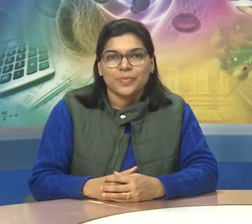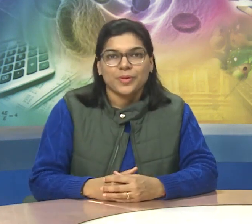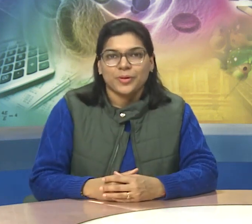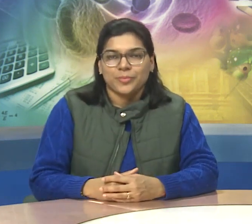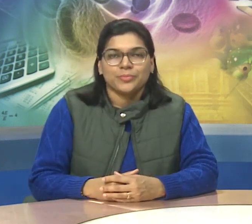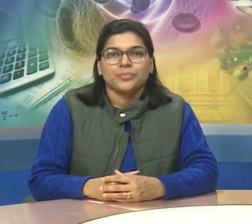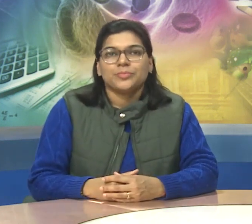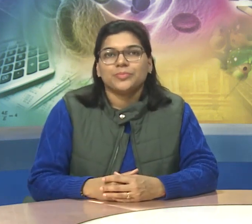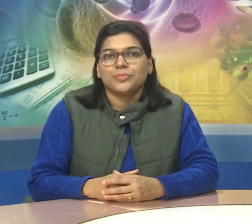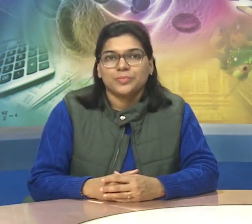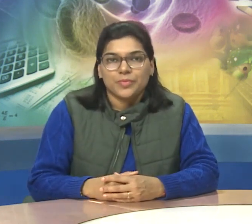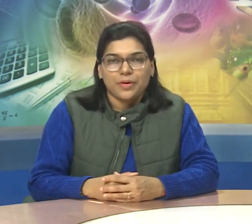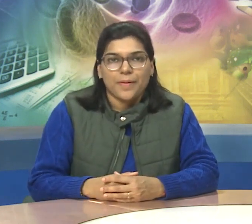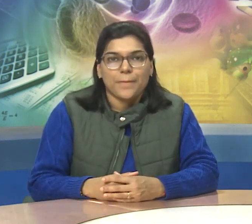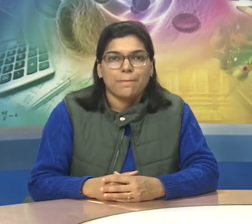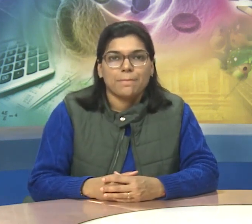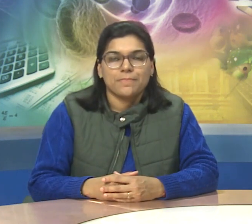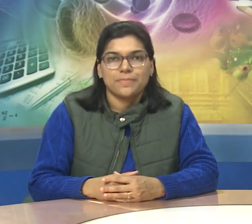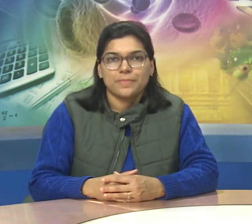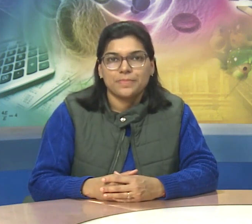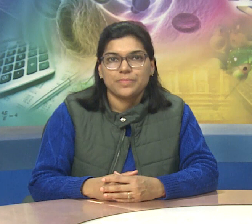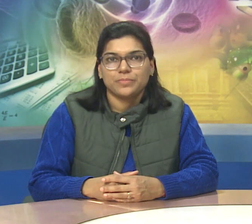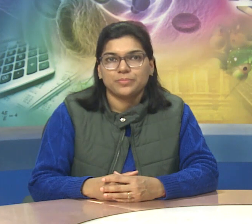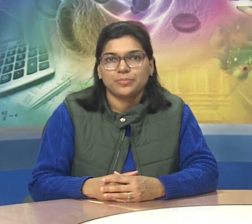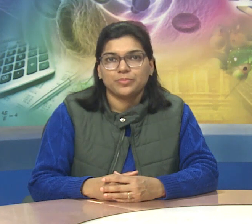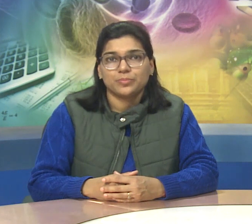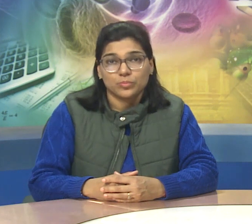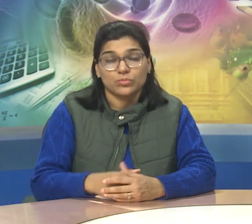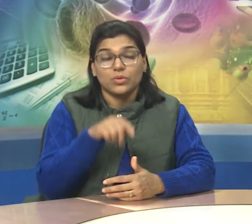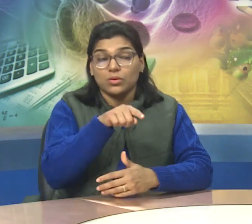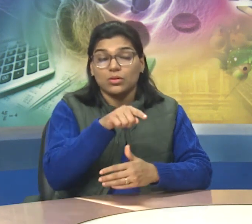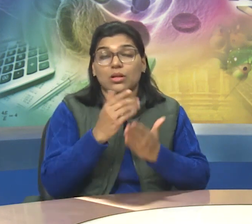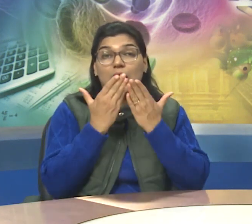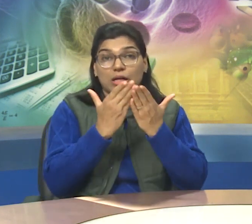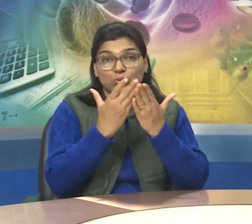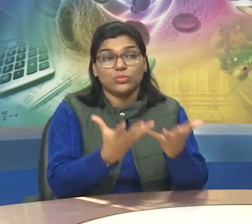well able to hold its head high in the community of nations.